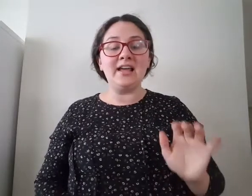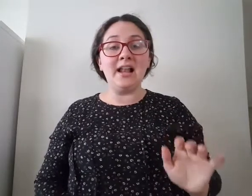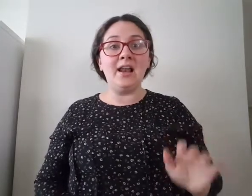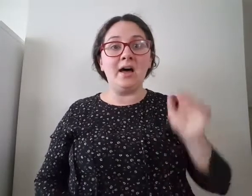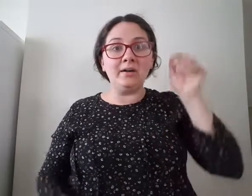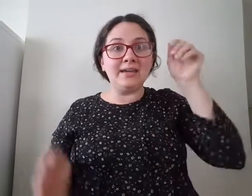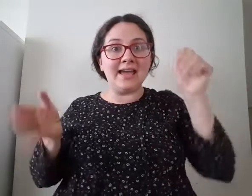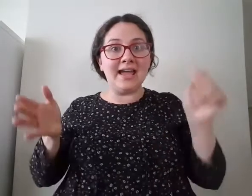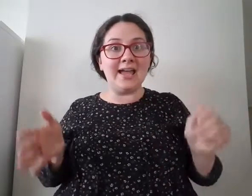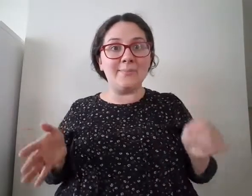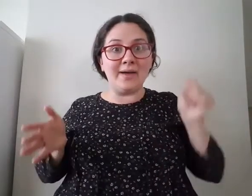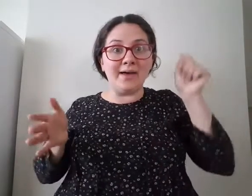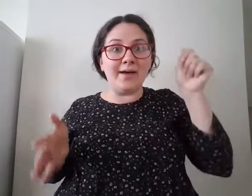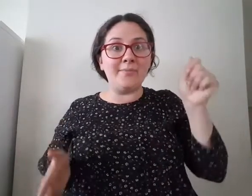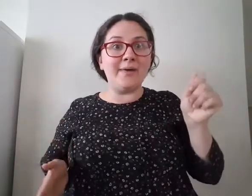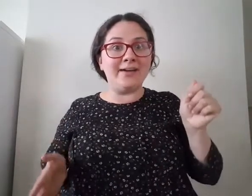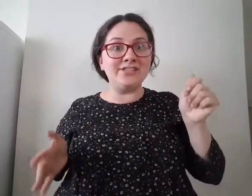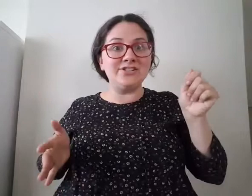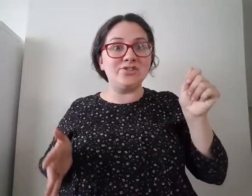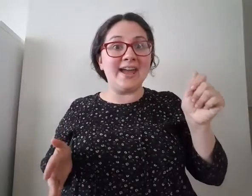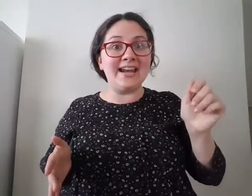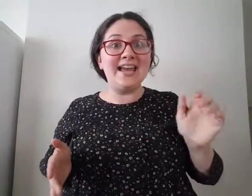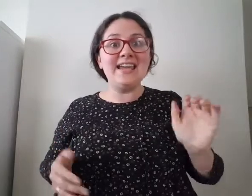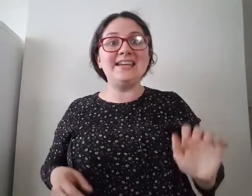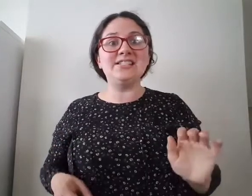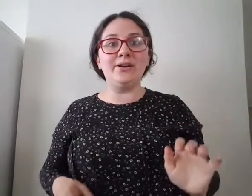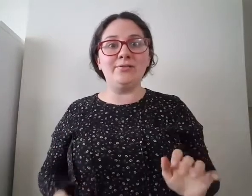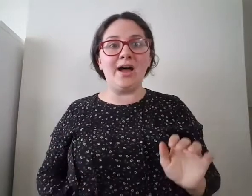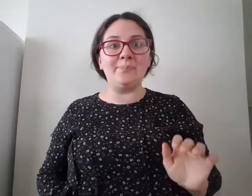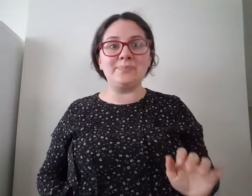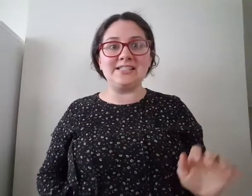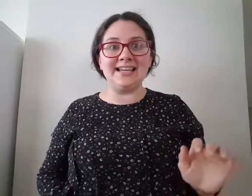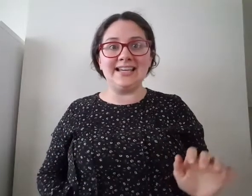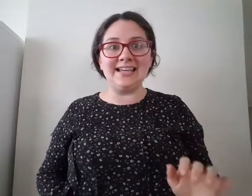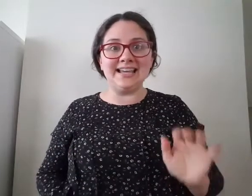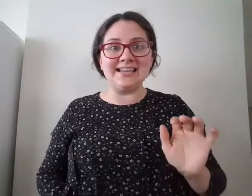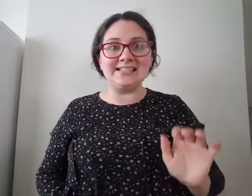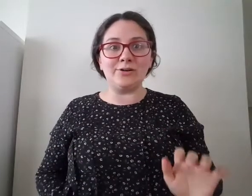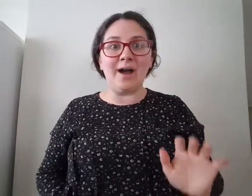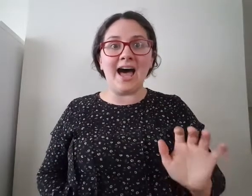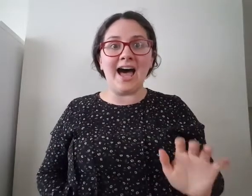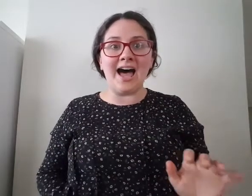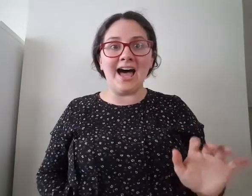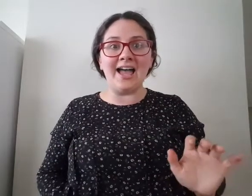along came a mountain train interrupting his cry.